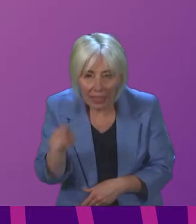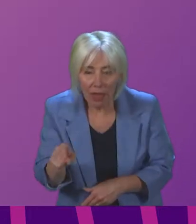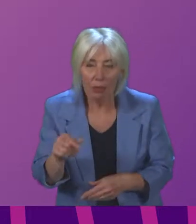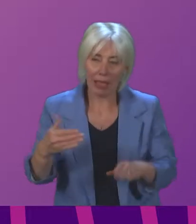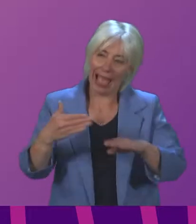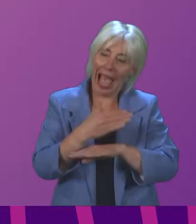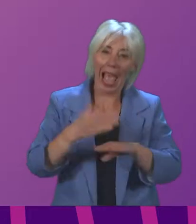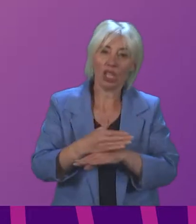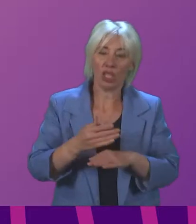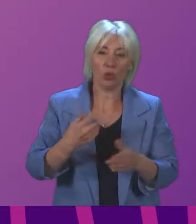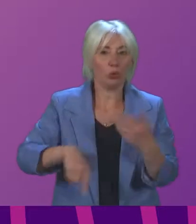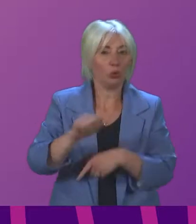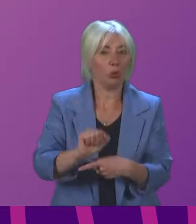all.